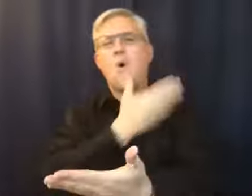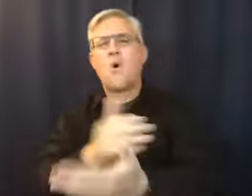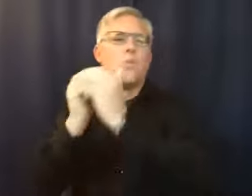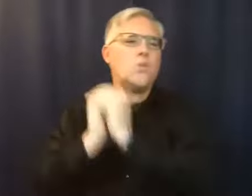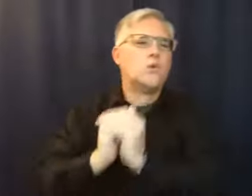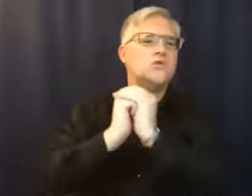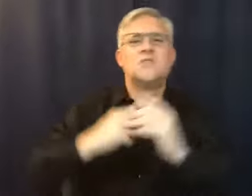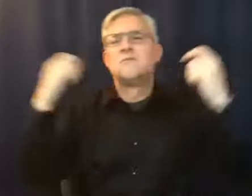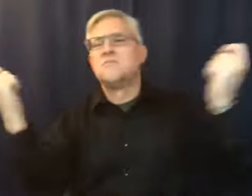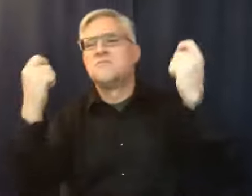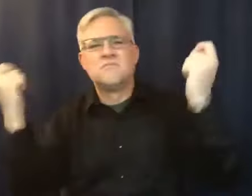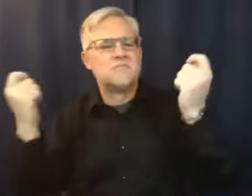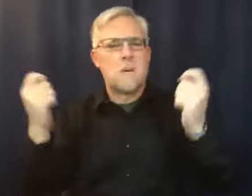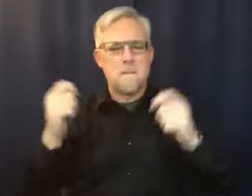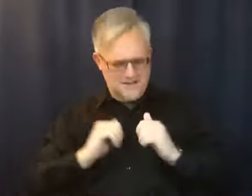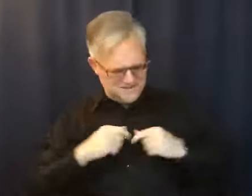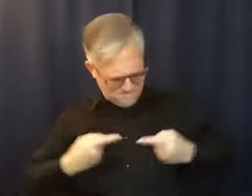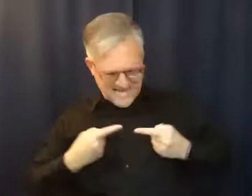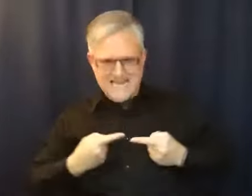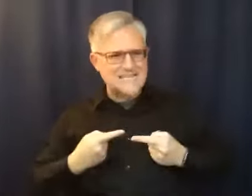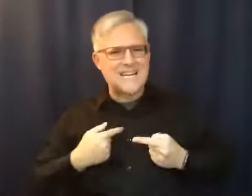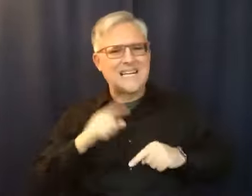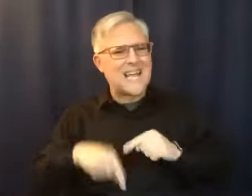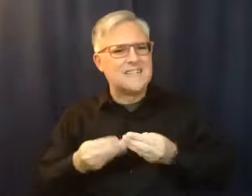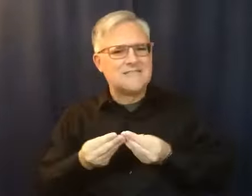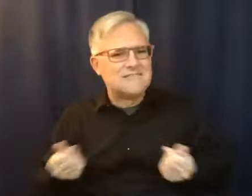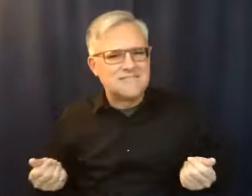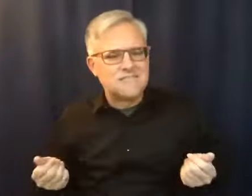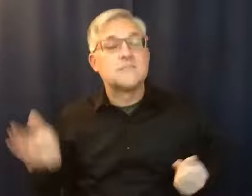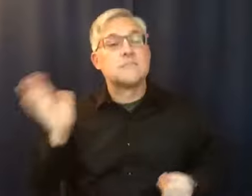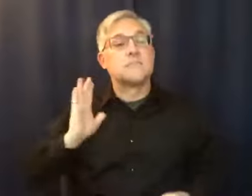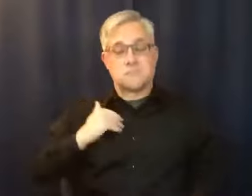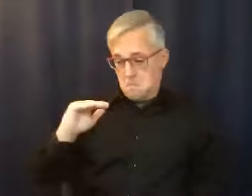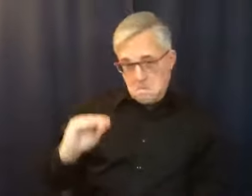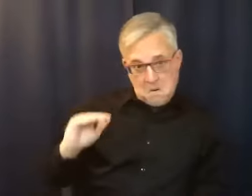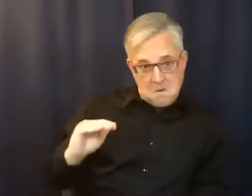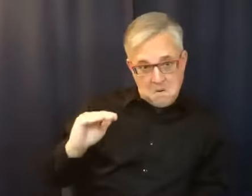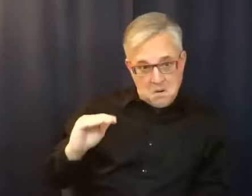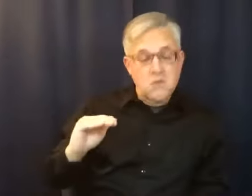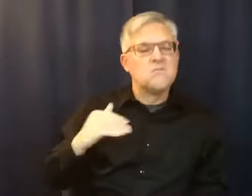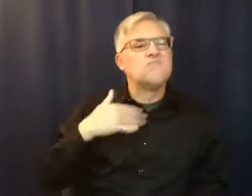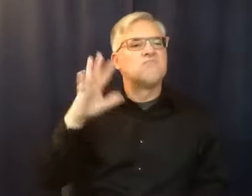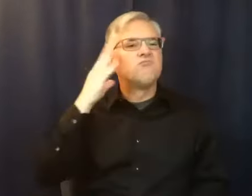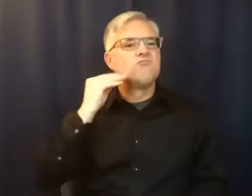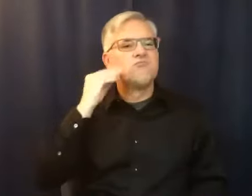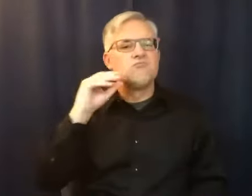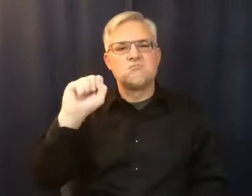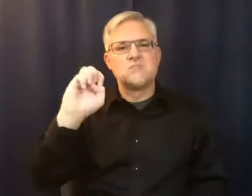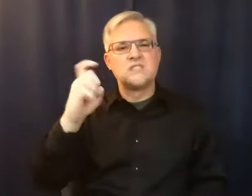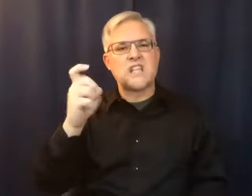sexually abused as a little girl. And I carried with me the damage of those experiences. And I remember